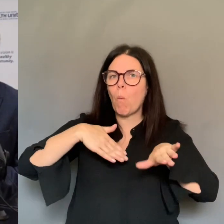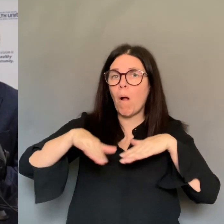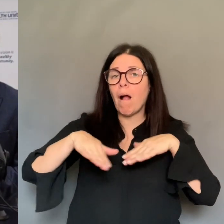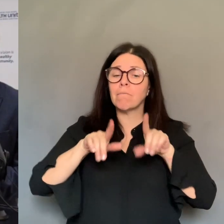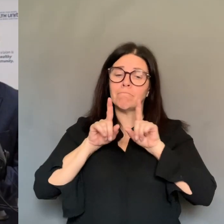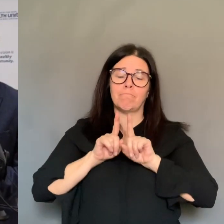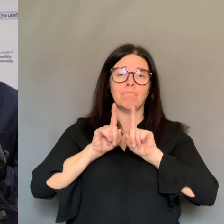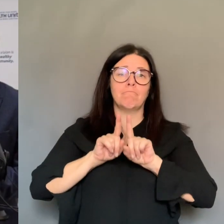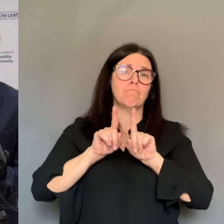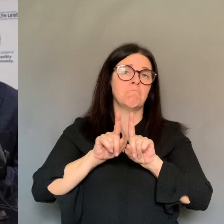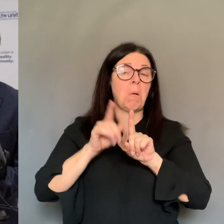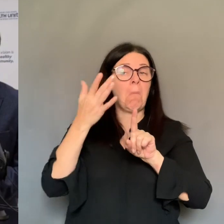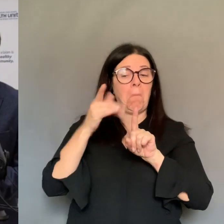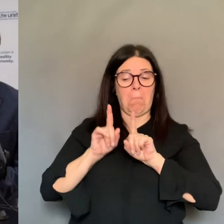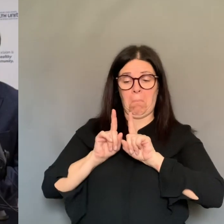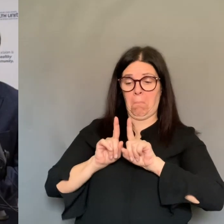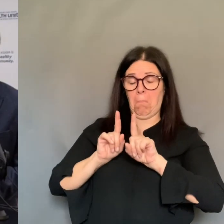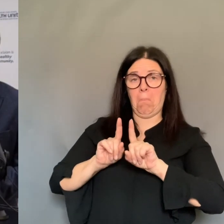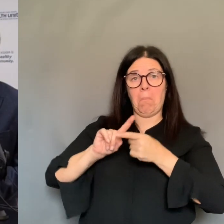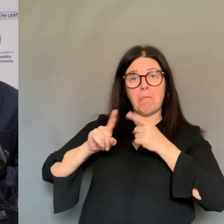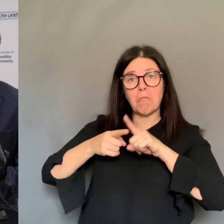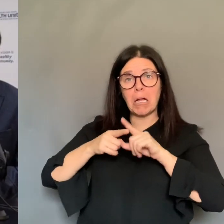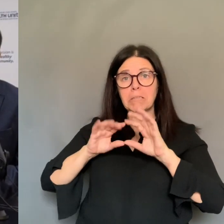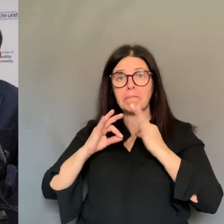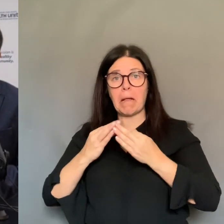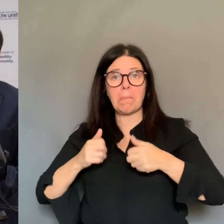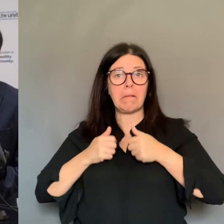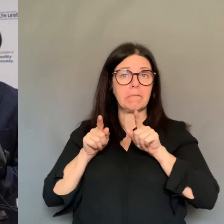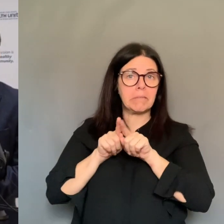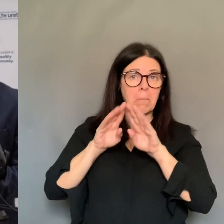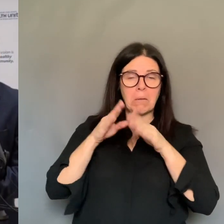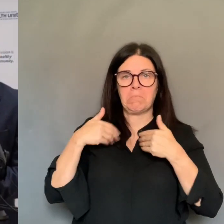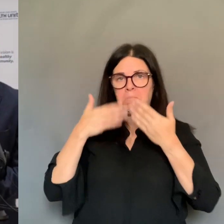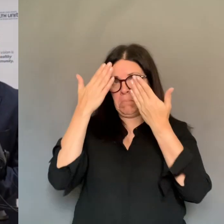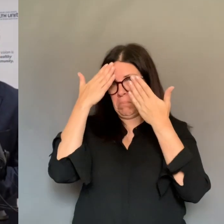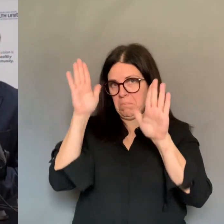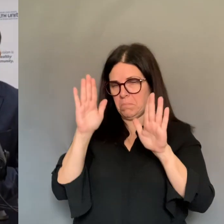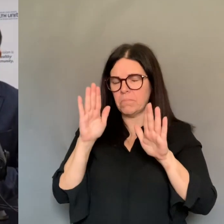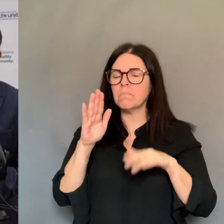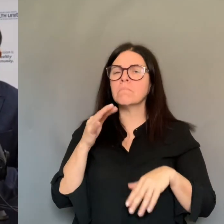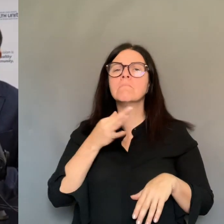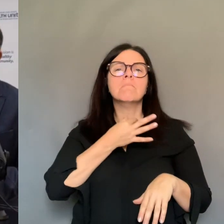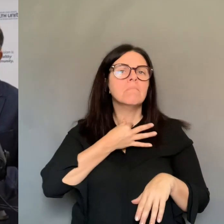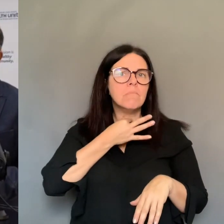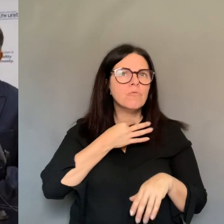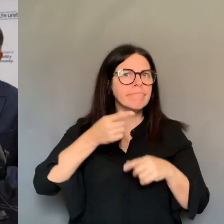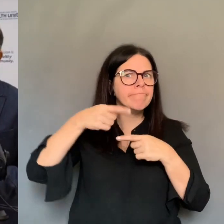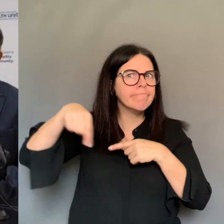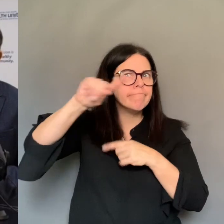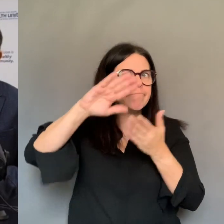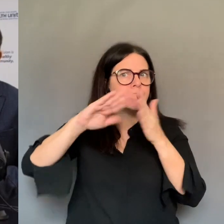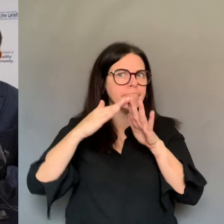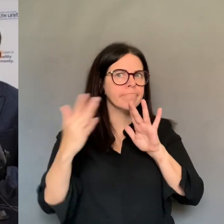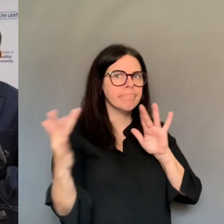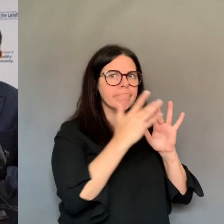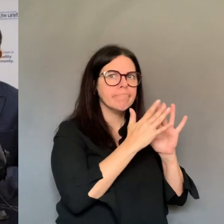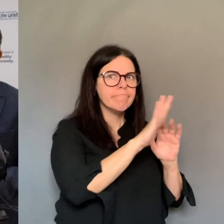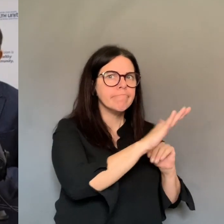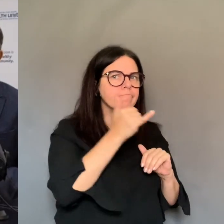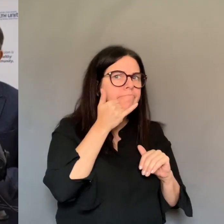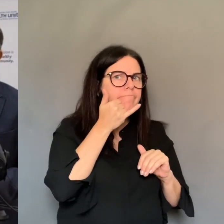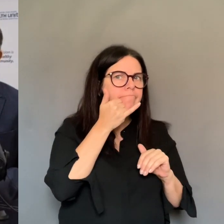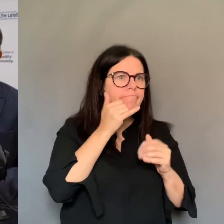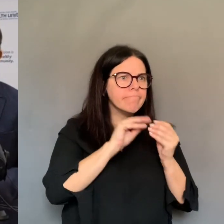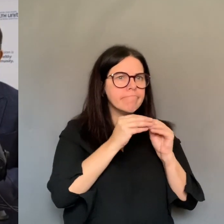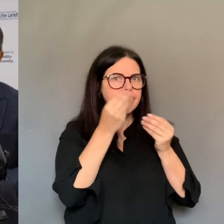Have you gotten complaints on your hotline about that kind of a thing? We do get complaints about that, but some of those